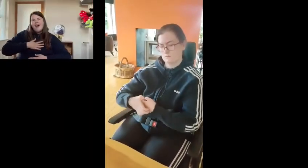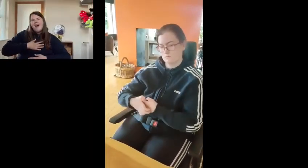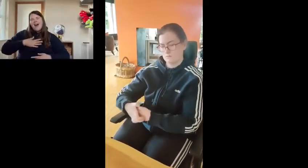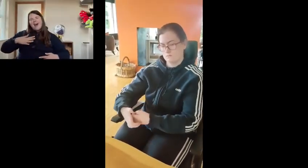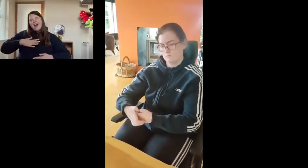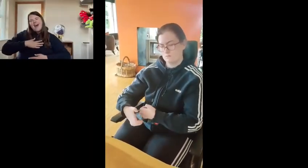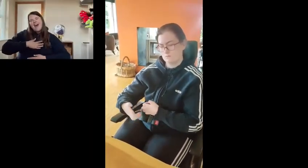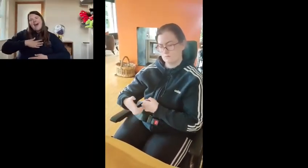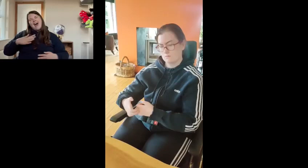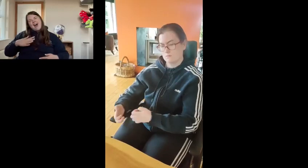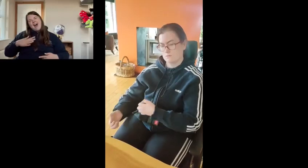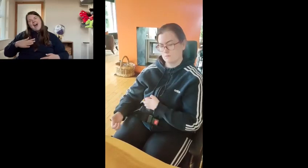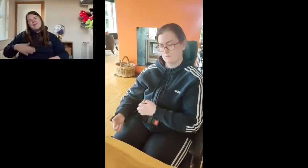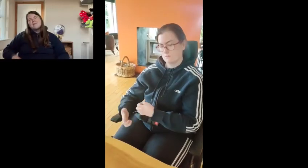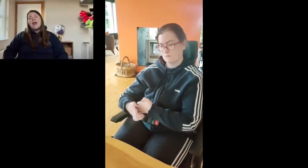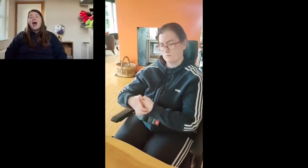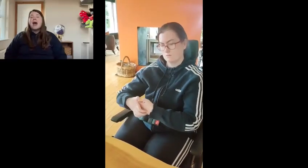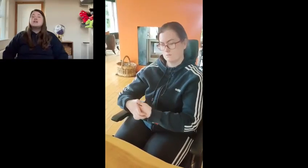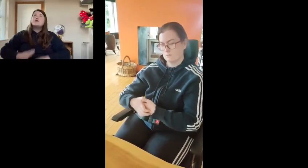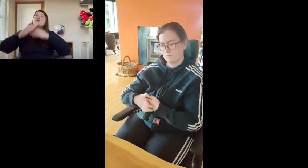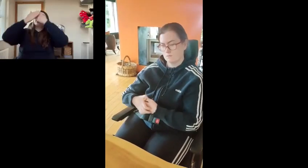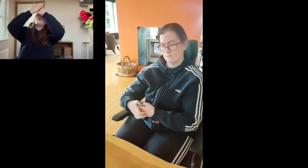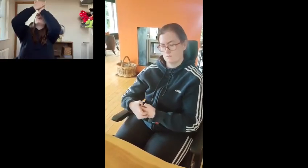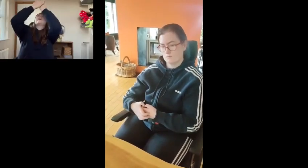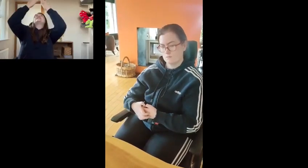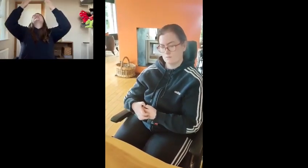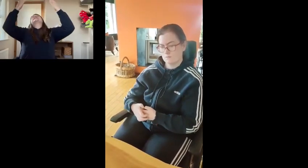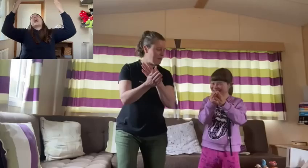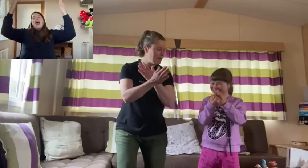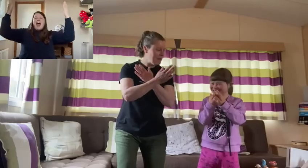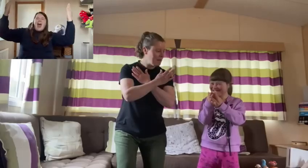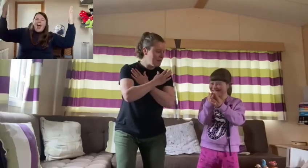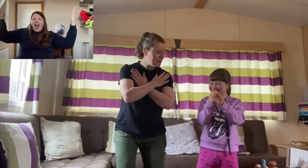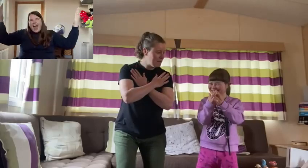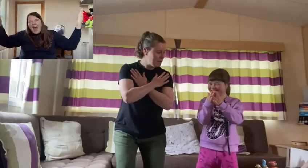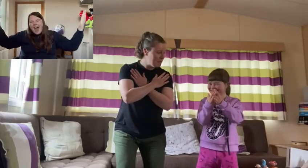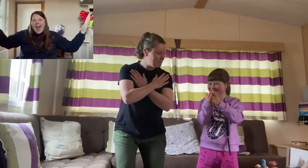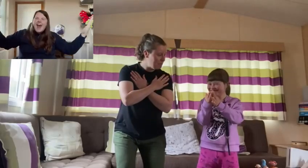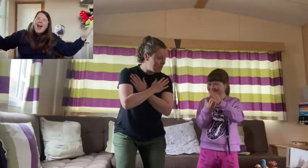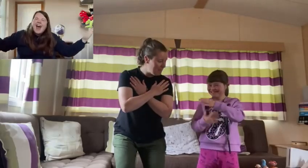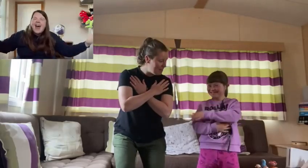ah, ah, ah, as you shoot across the sky.